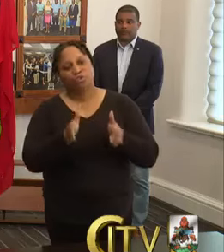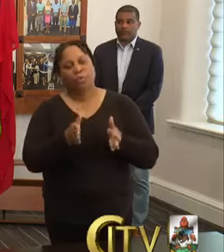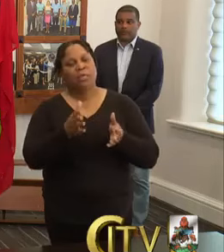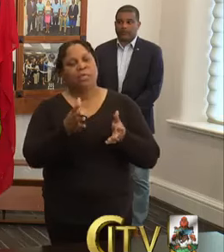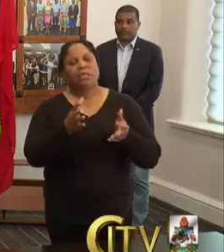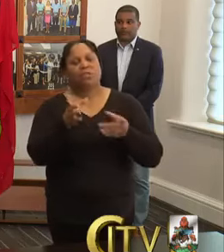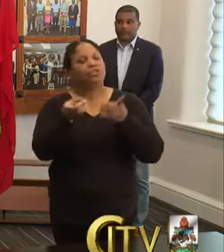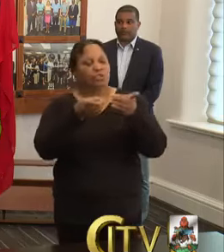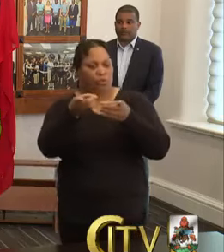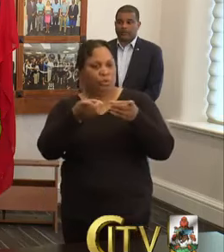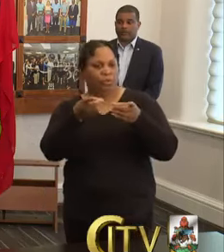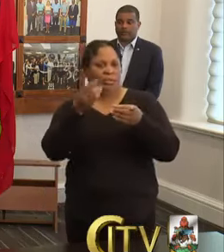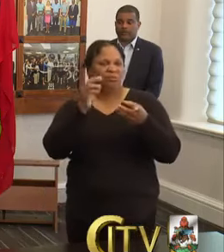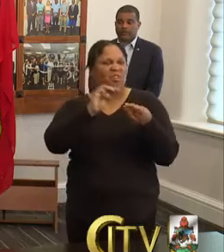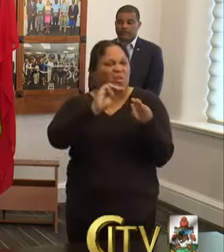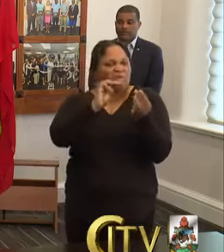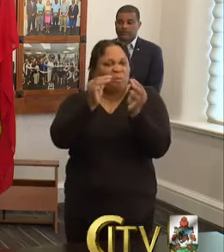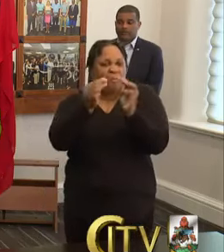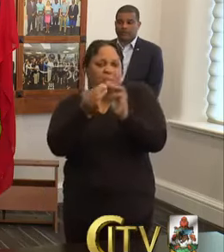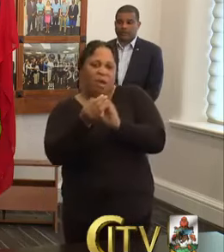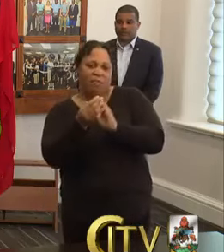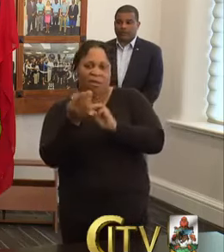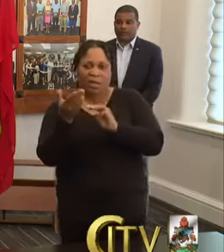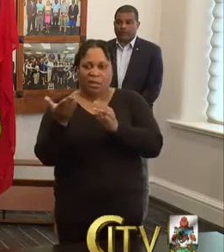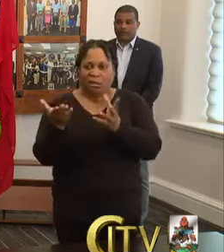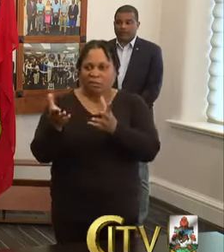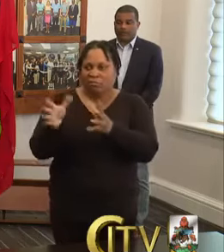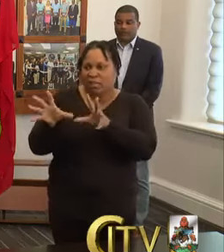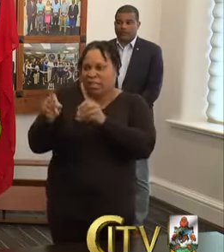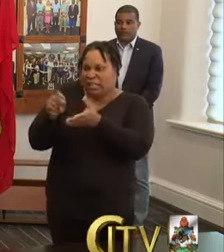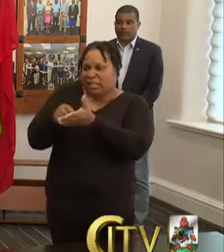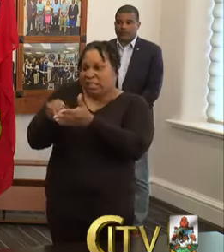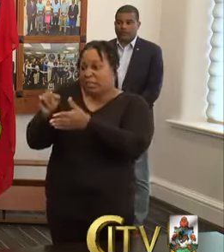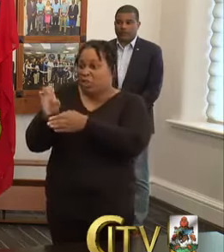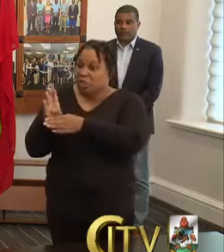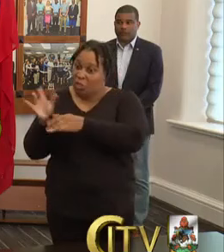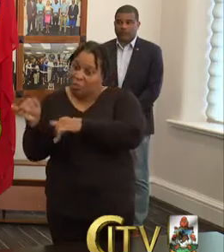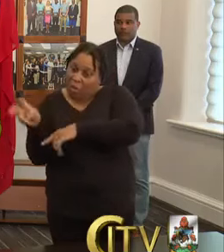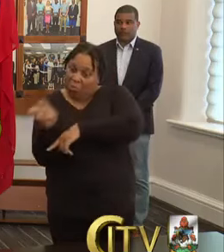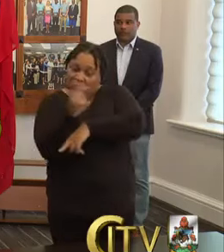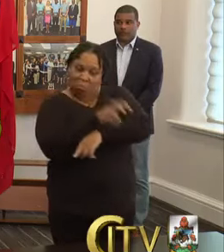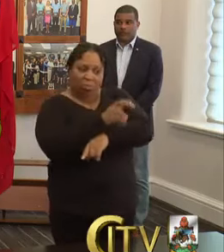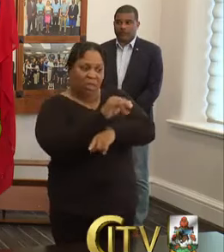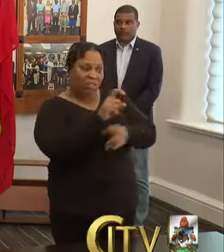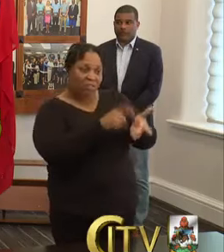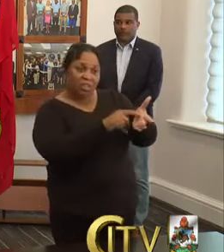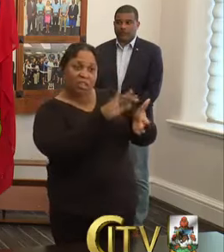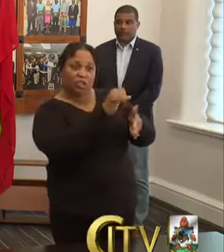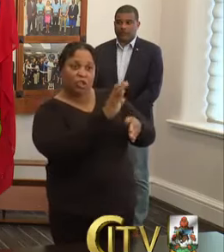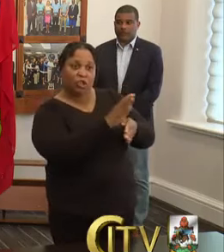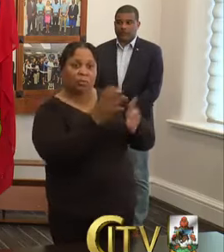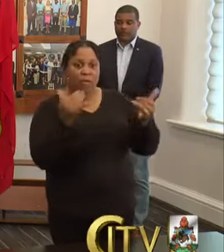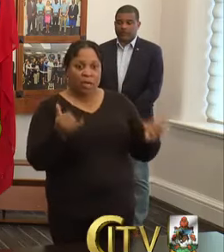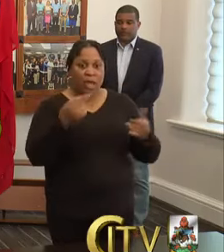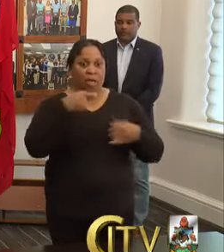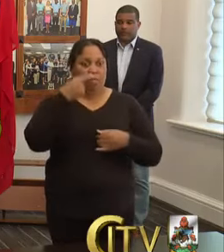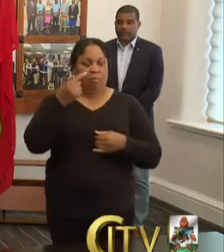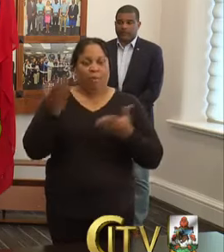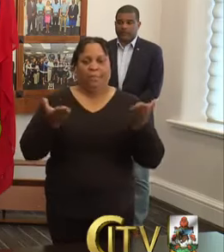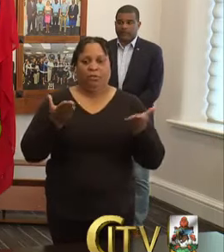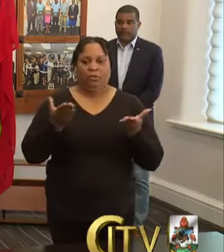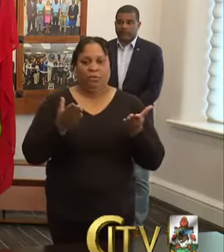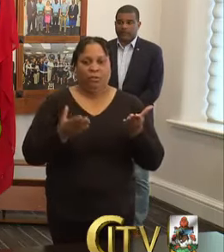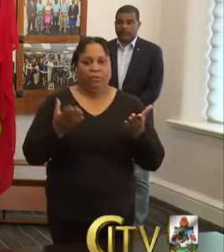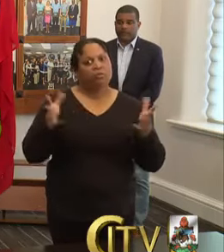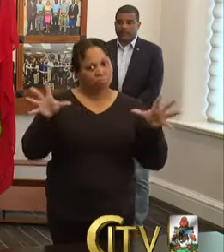modifying. If you're doing this, then you might be called to do something else. And I think this is a time for the public service to rise the occasion, uh, to be the first